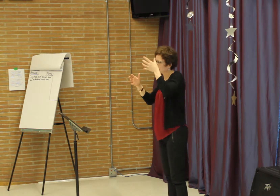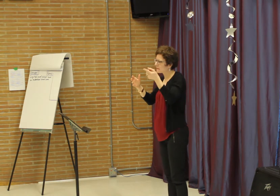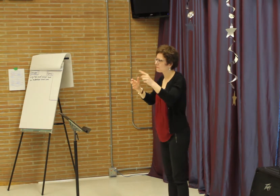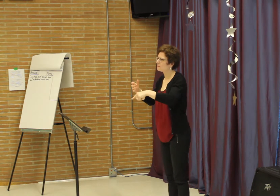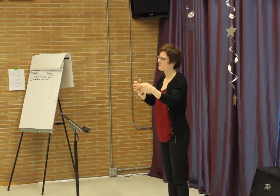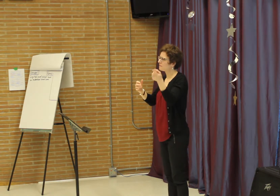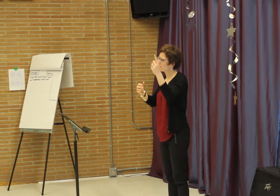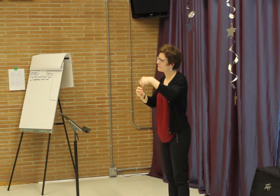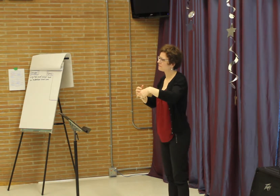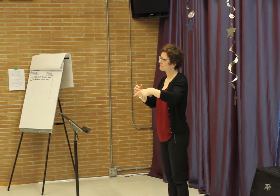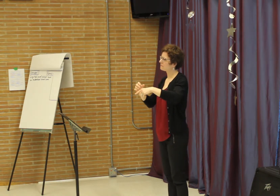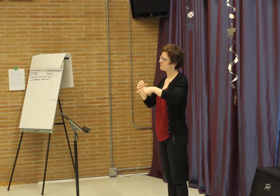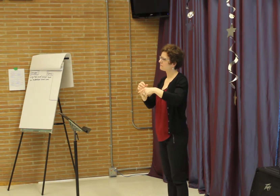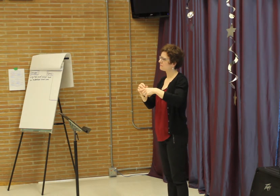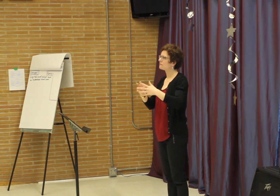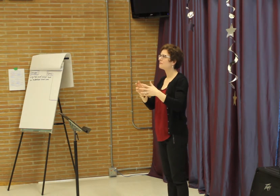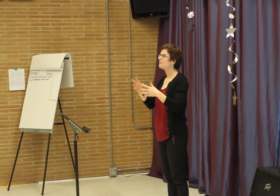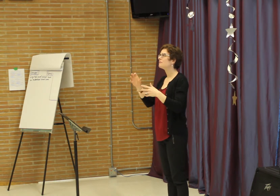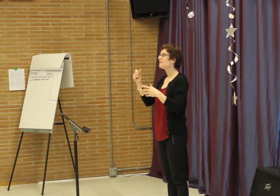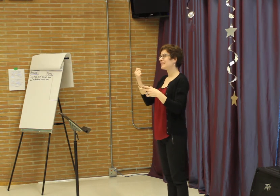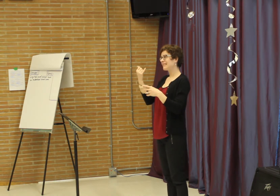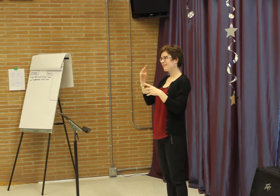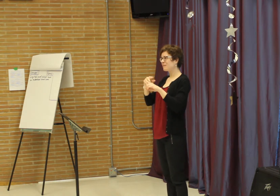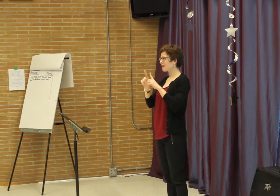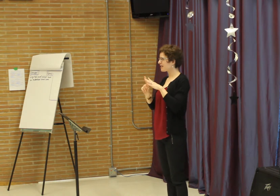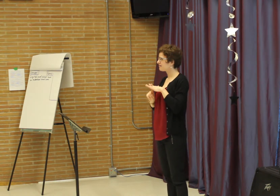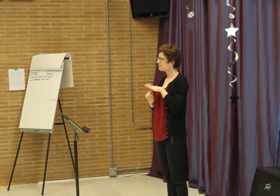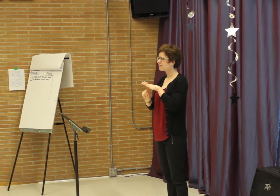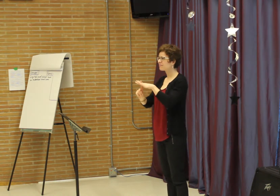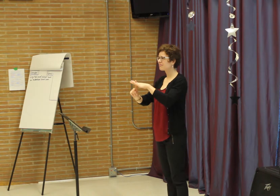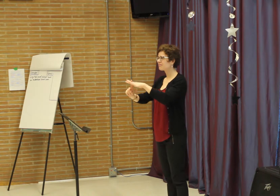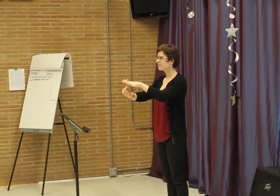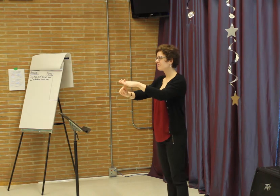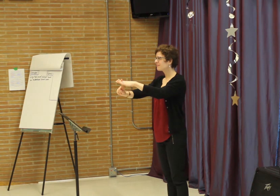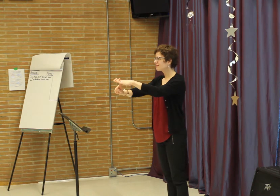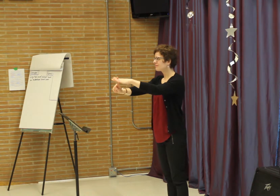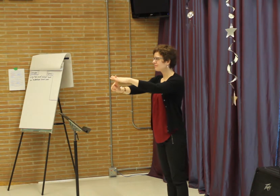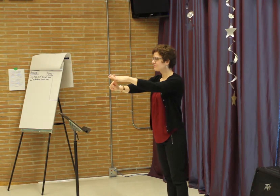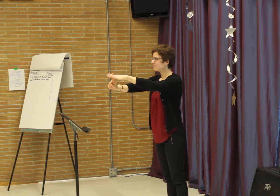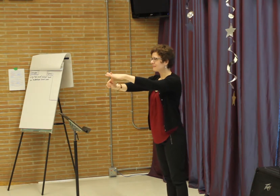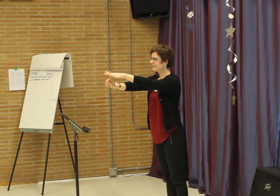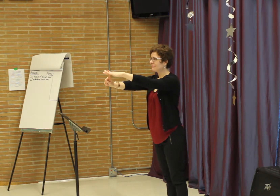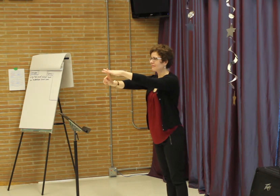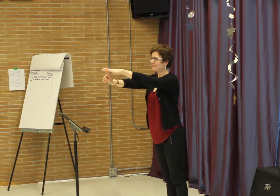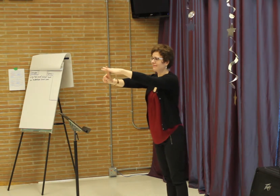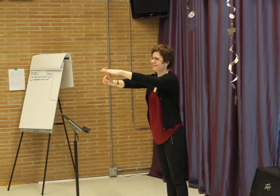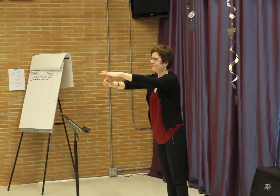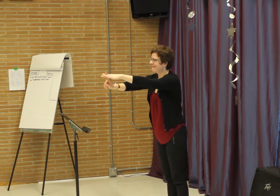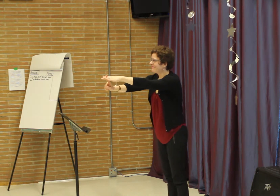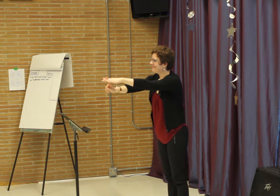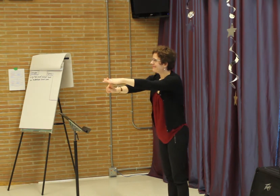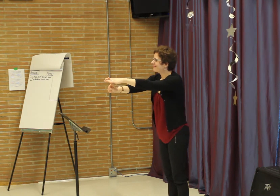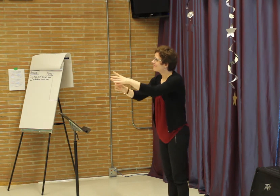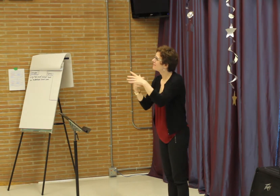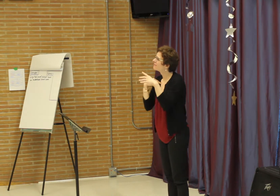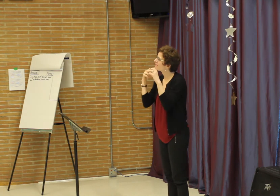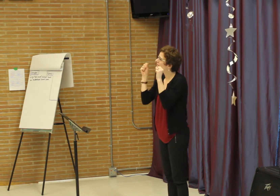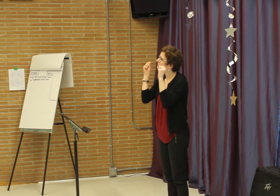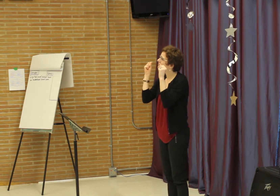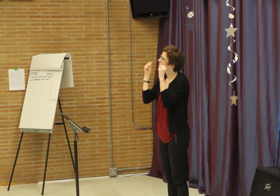So, some of the dads would come if the moms needed to stay home with their kids. But all 17 of these parents attended each and every